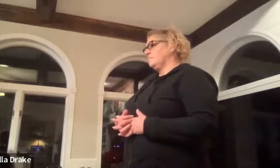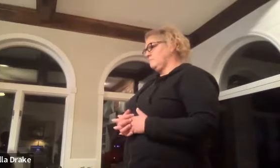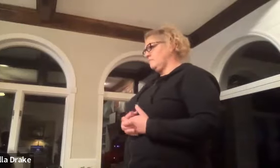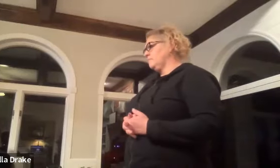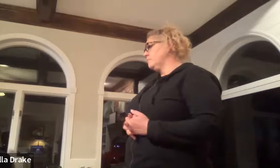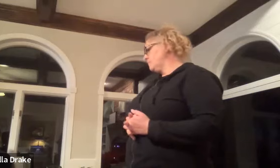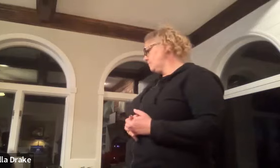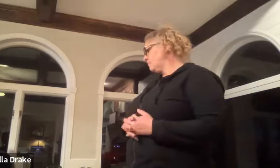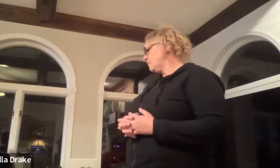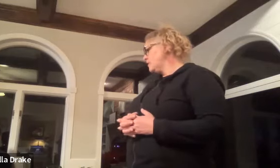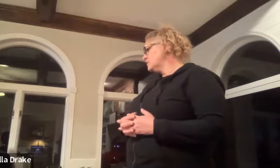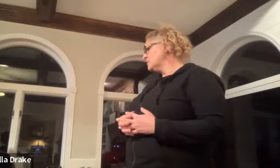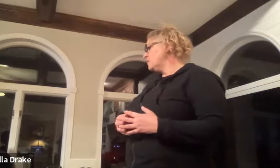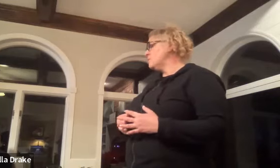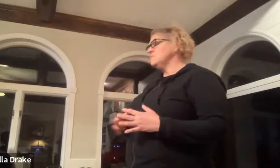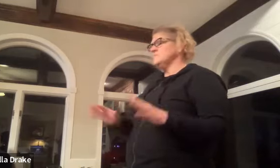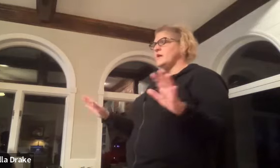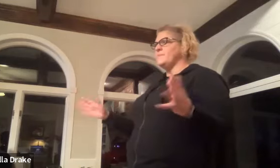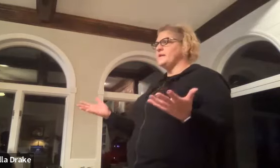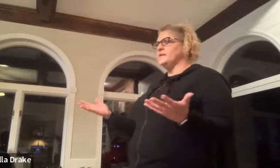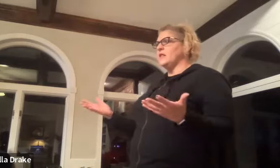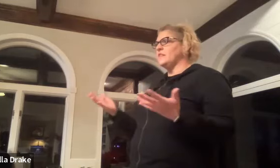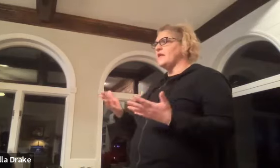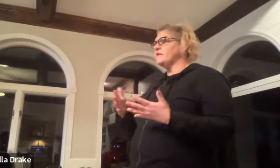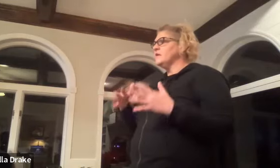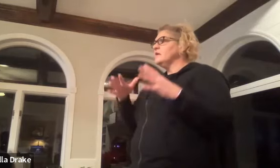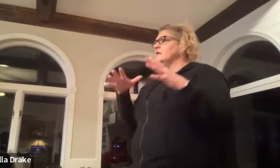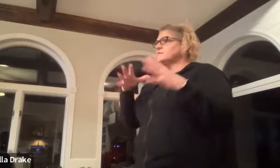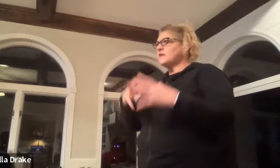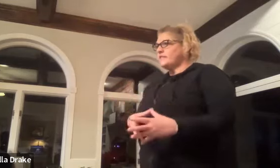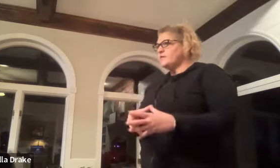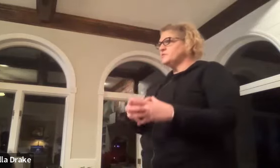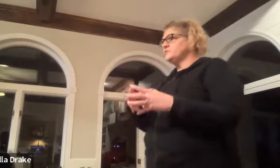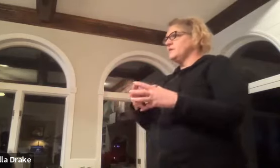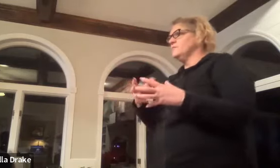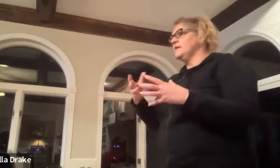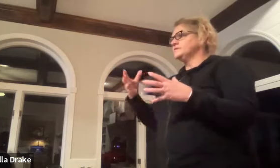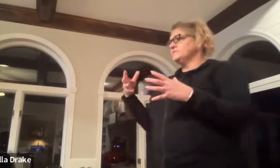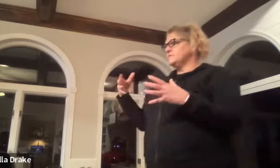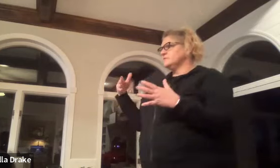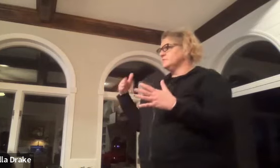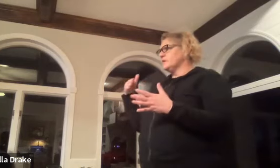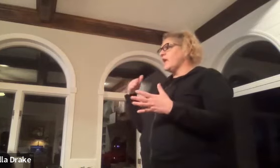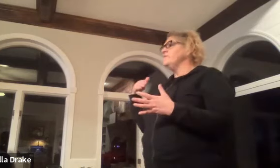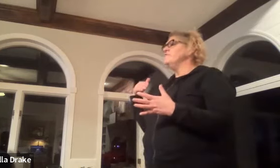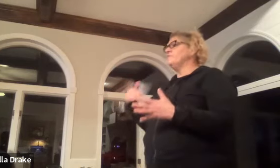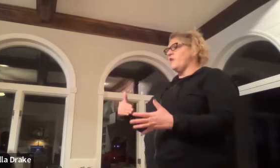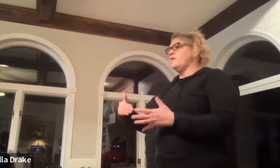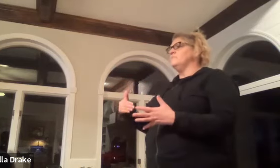so i mean a lot sign language is came from